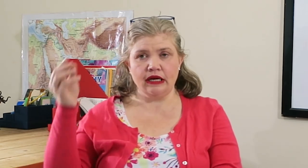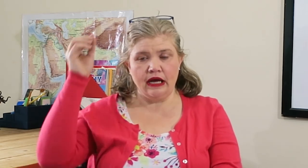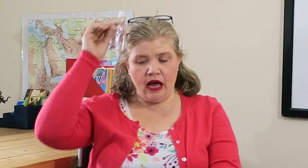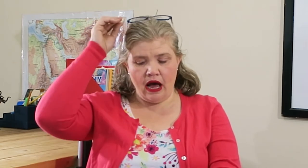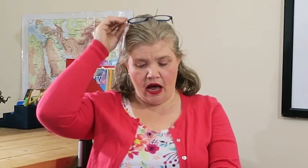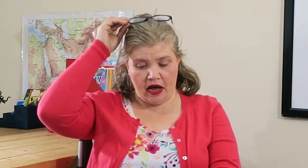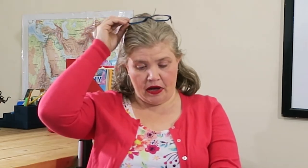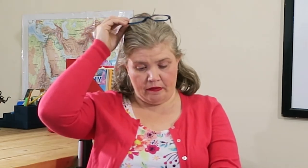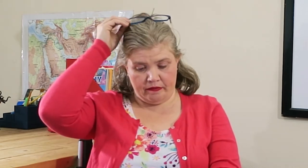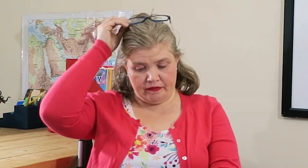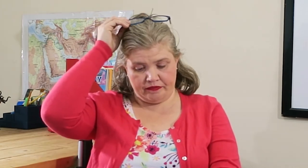Um,